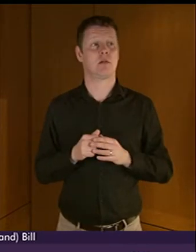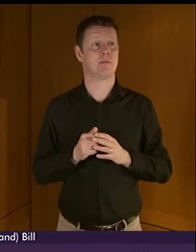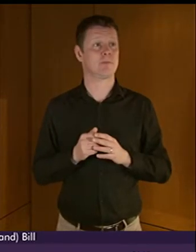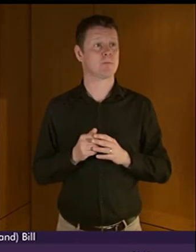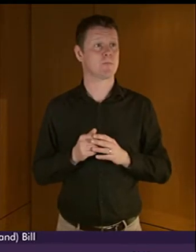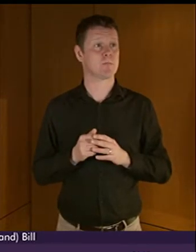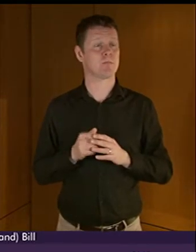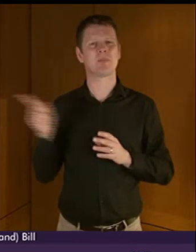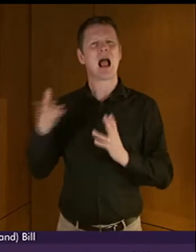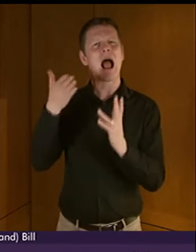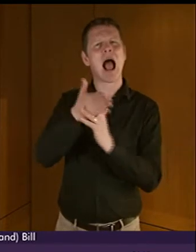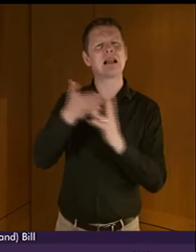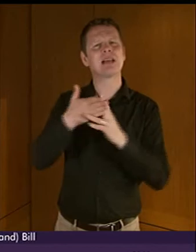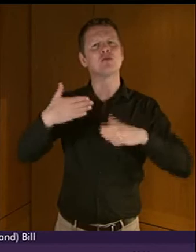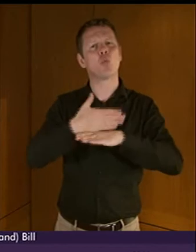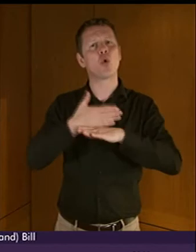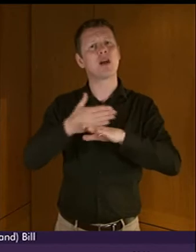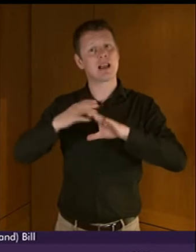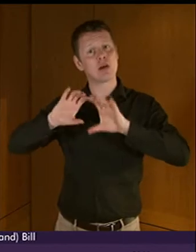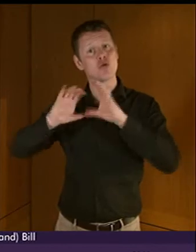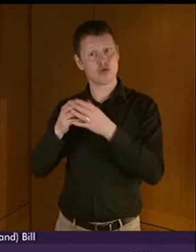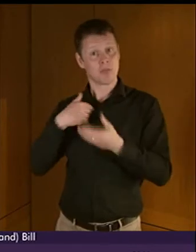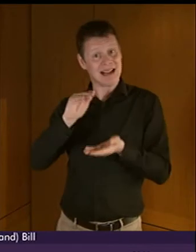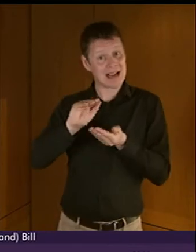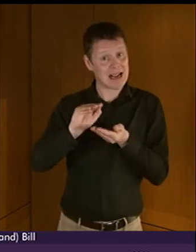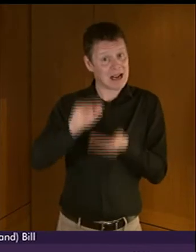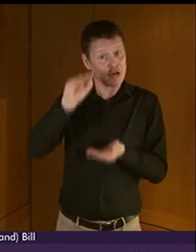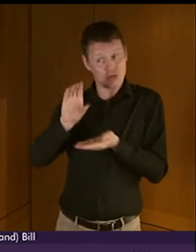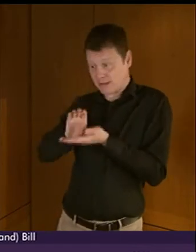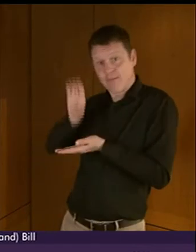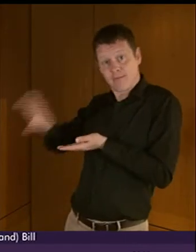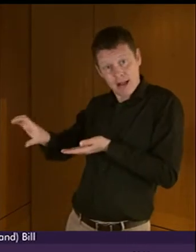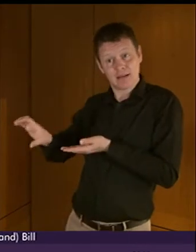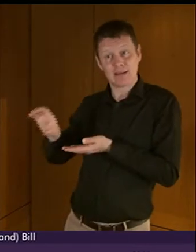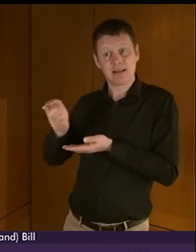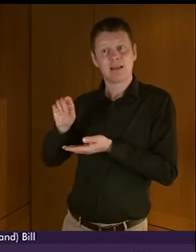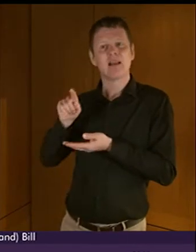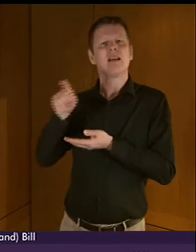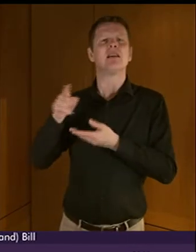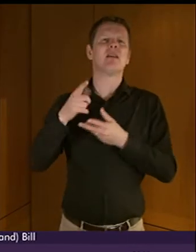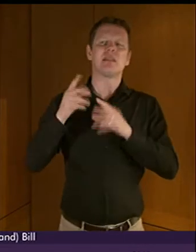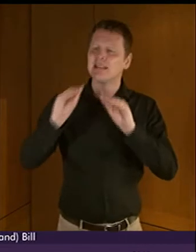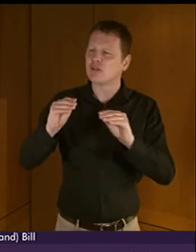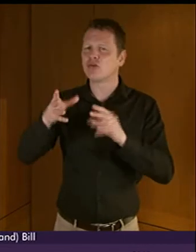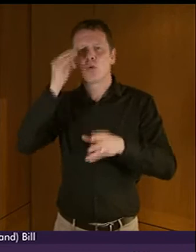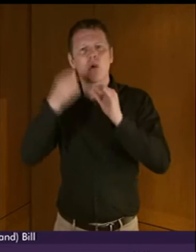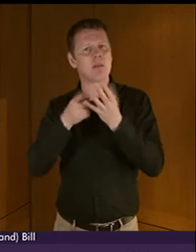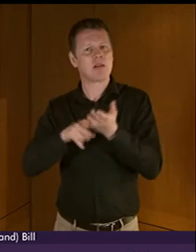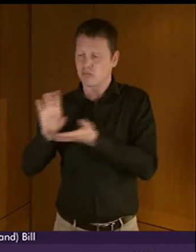BSL and the Access Working Group. They have increased funding to support the infrastructure for teaching and learning of BSL